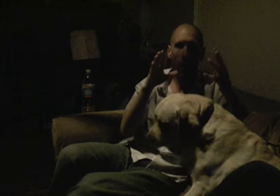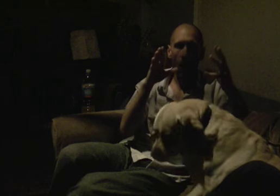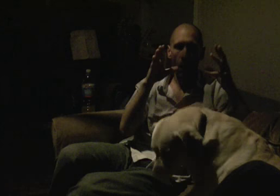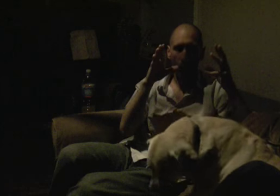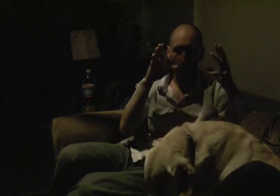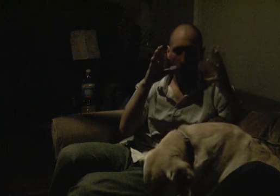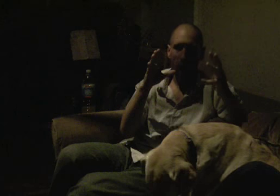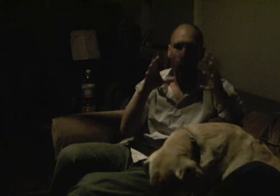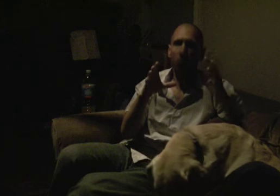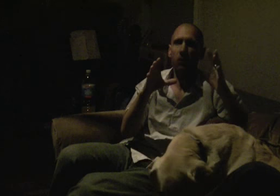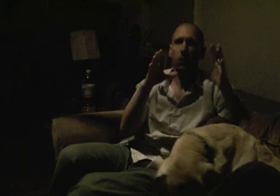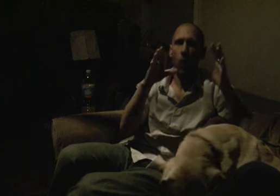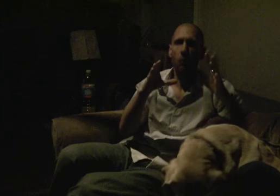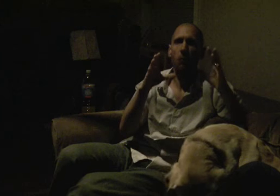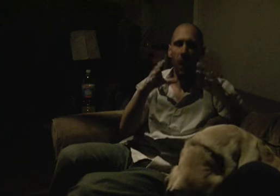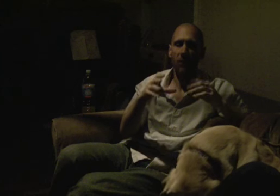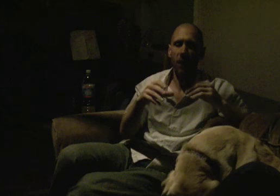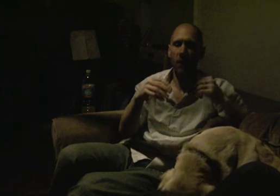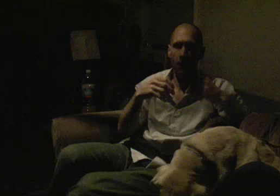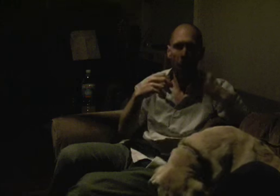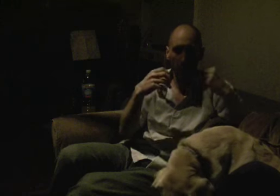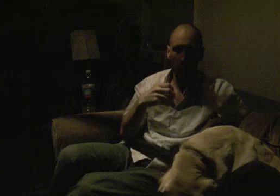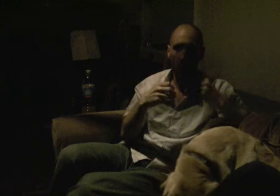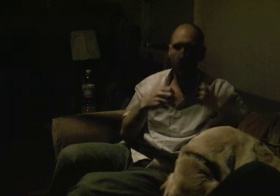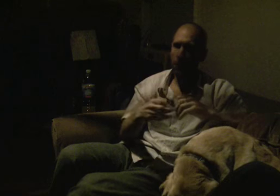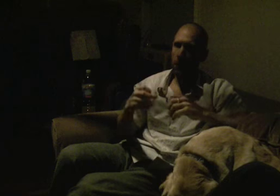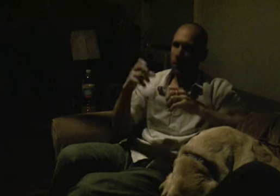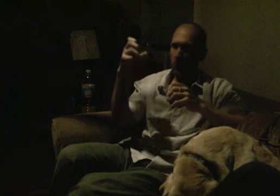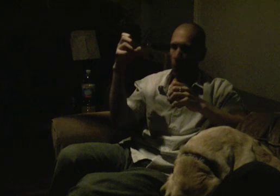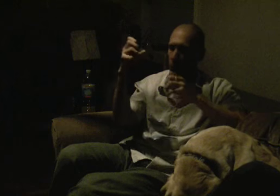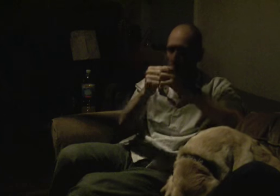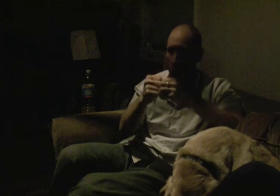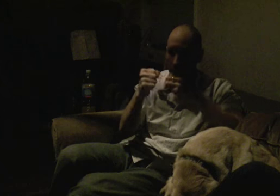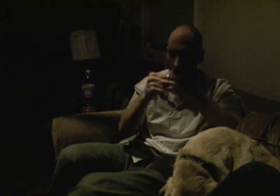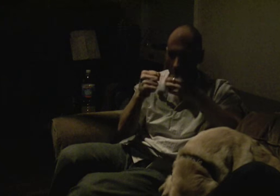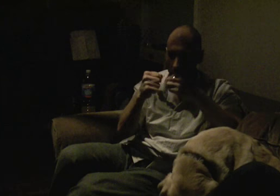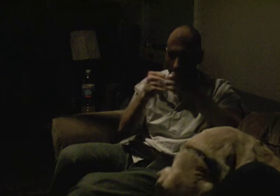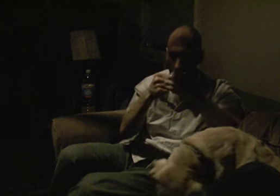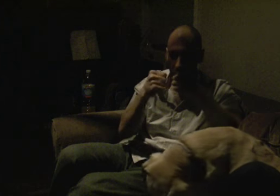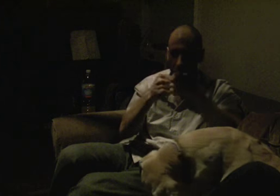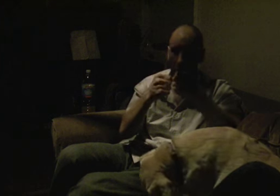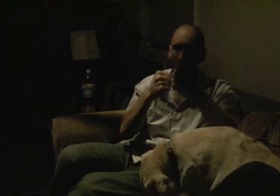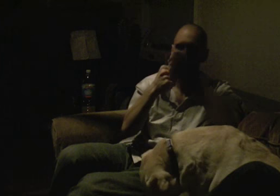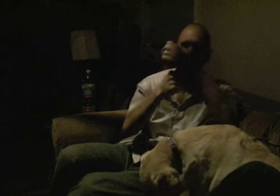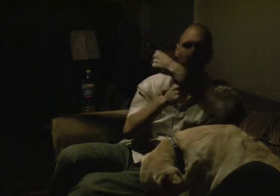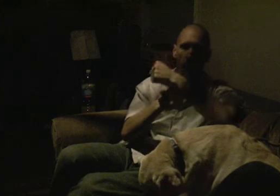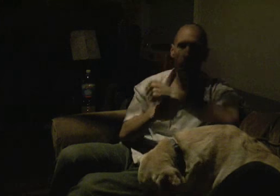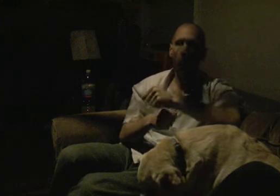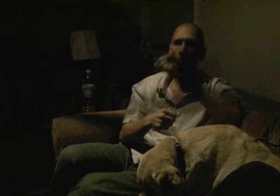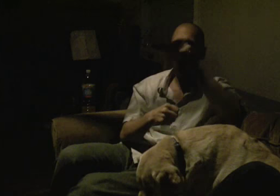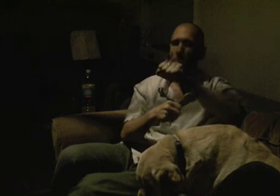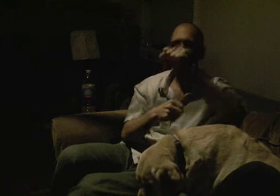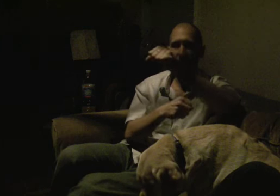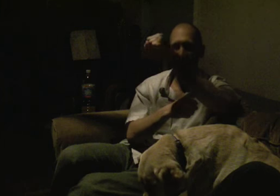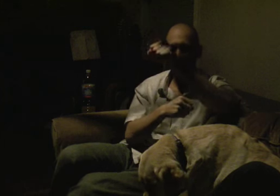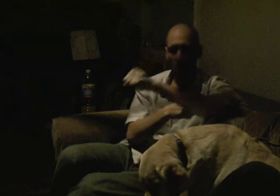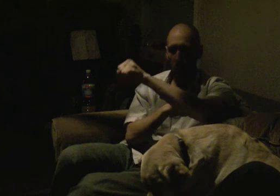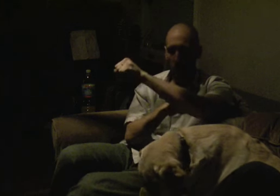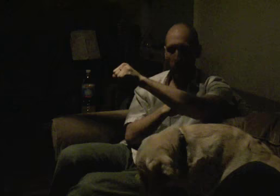there was so much carbon monoxide in my blood that the O2 could not connect to the hemoglobin. Carbo-oxyhemoglobin